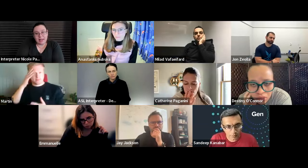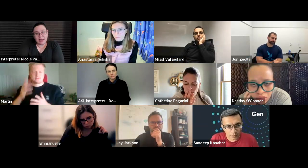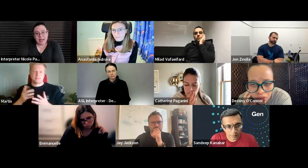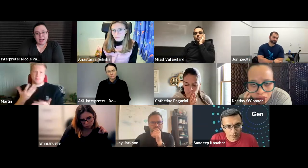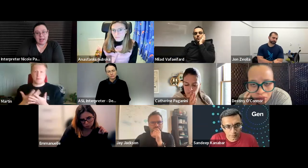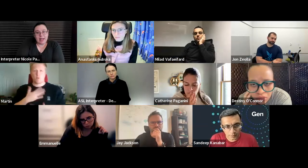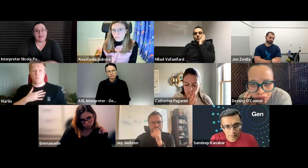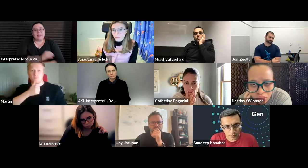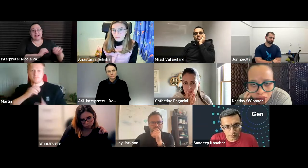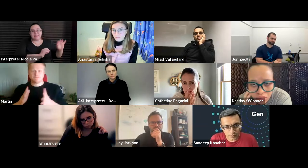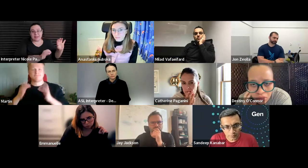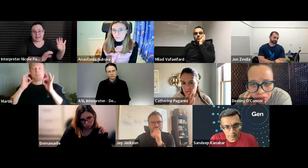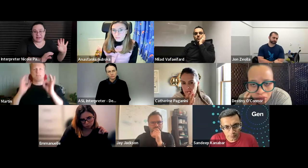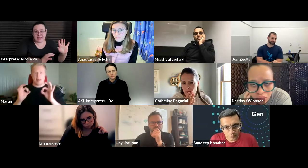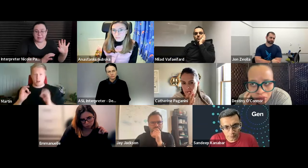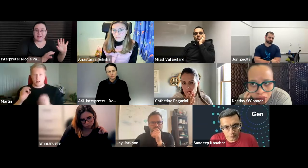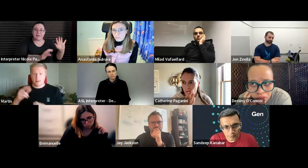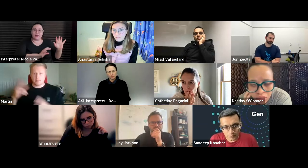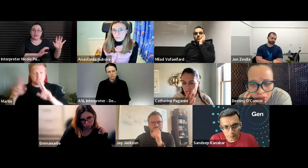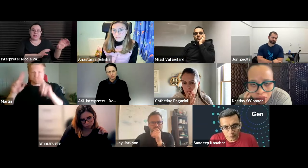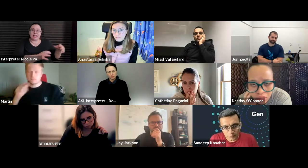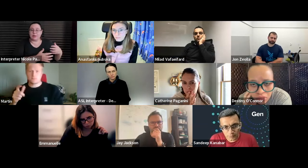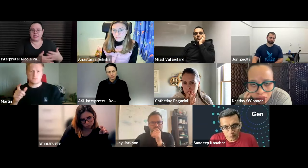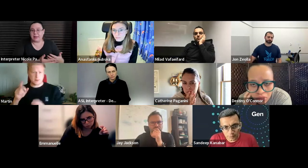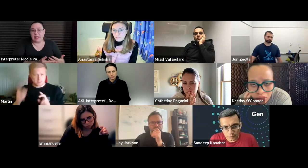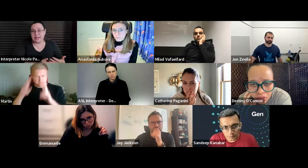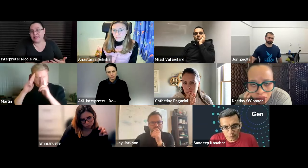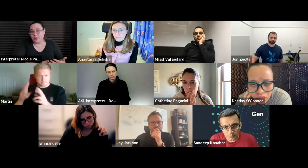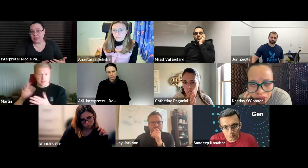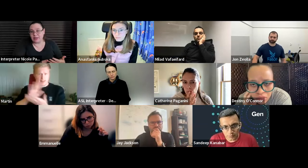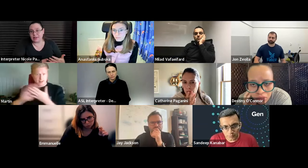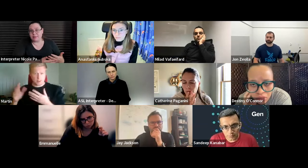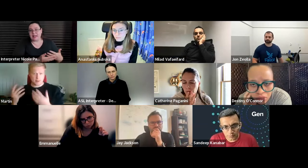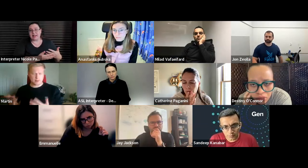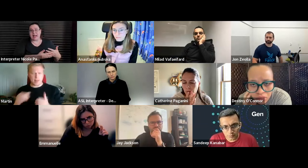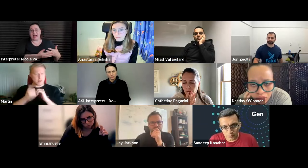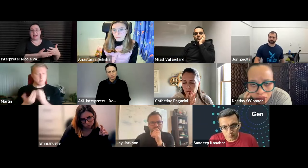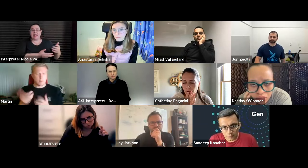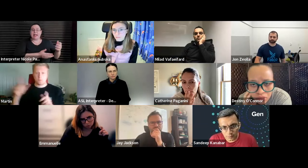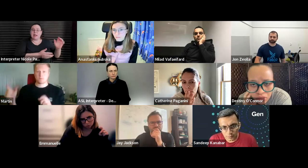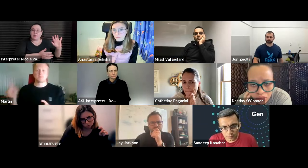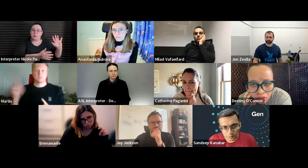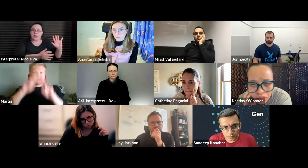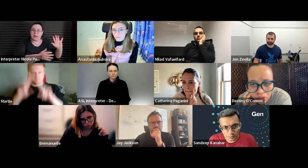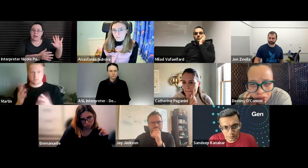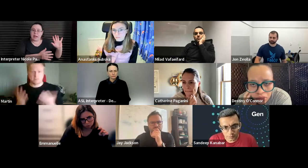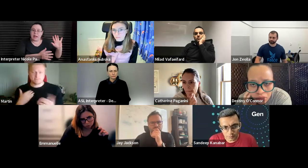if they need specifically something for their sign language like maybe estonian or something like that